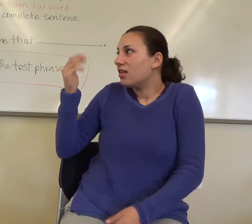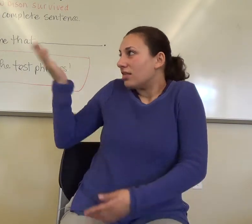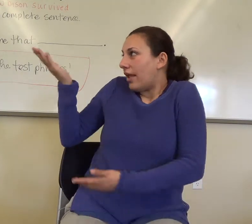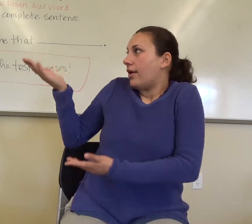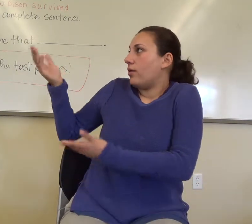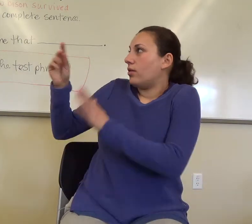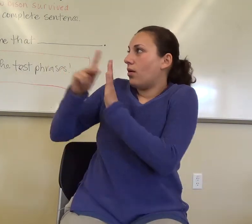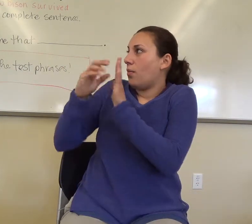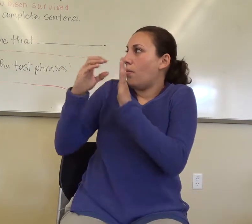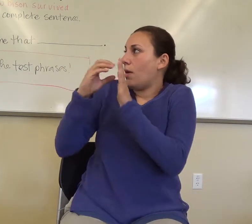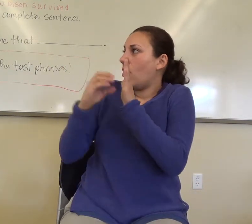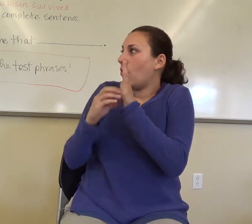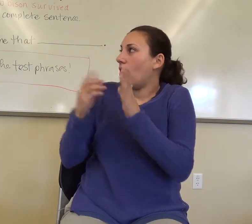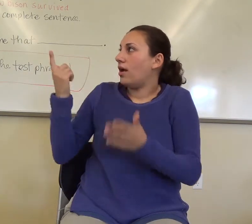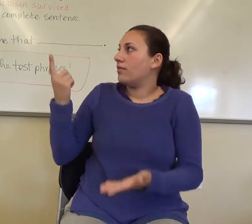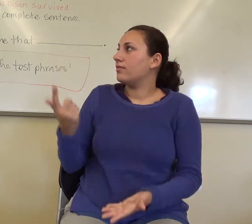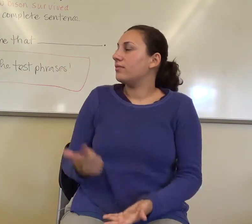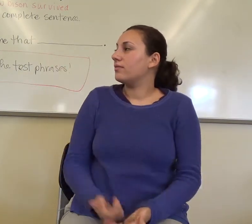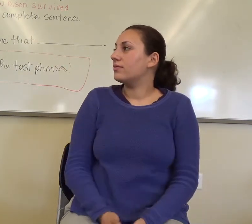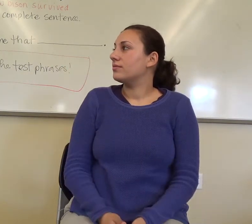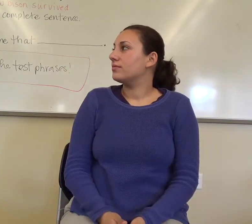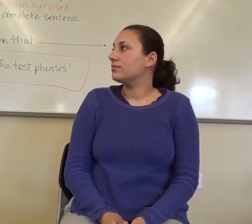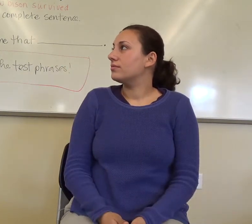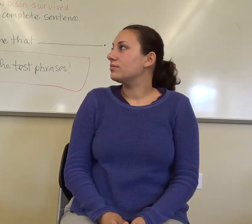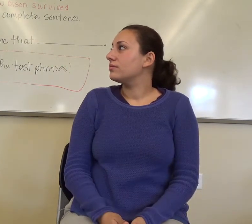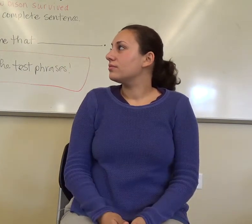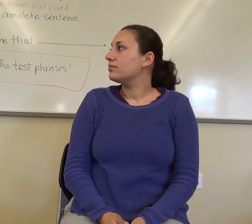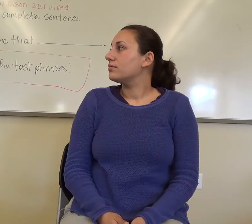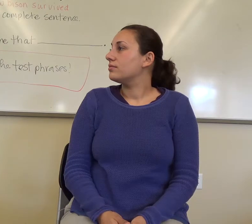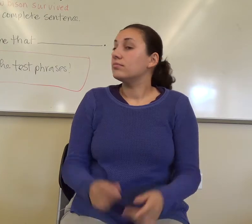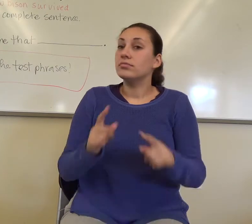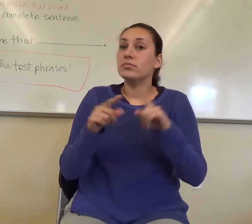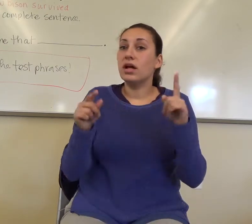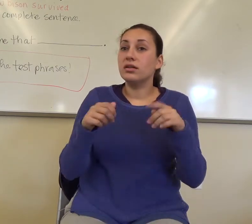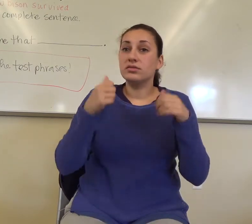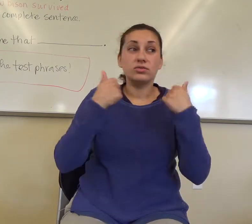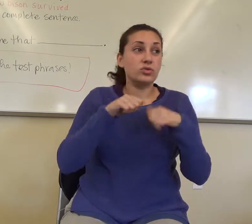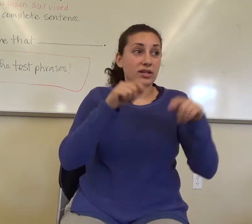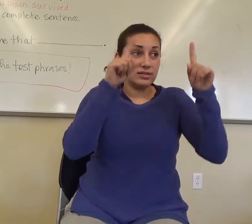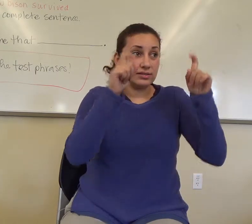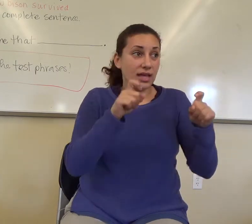Okay? So, yeah. So, again, we want to just, as far as test taking,